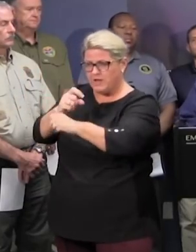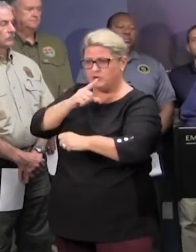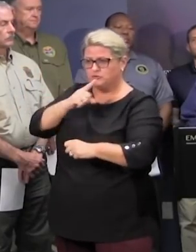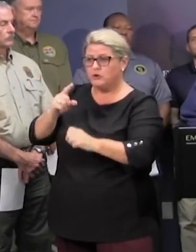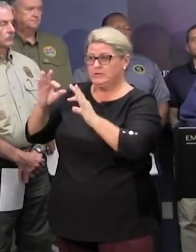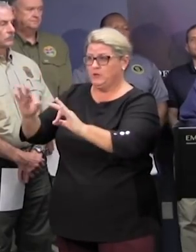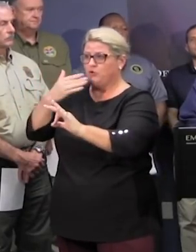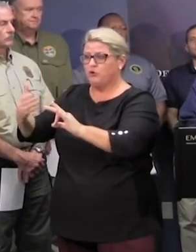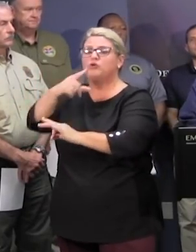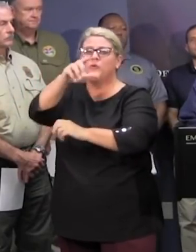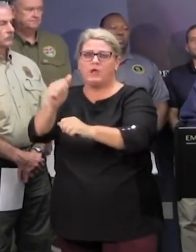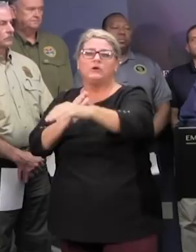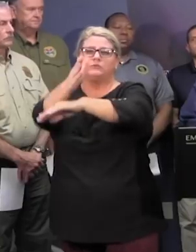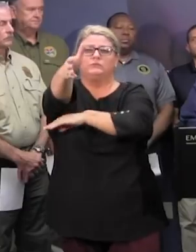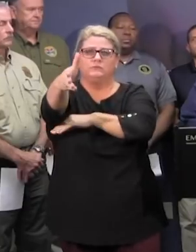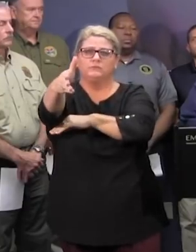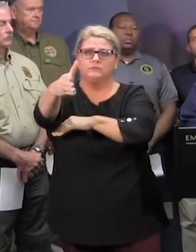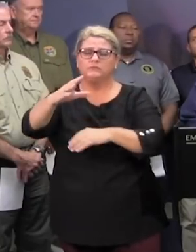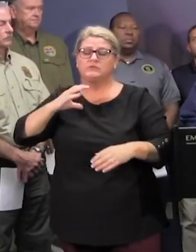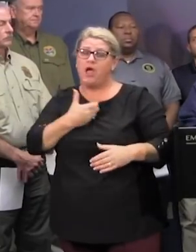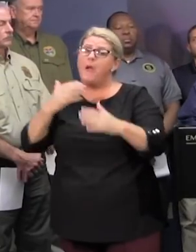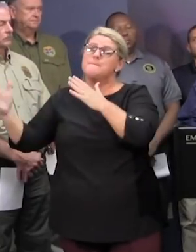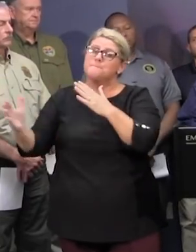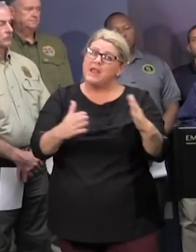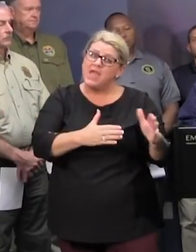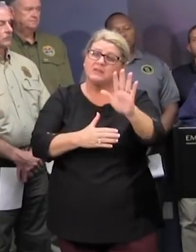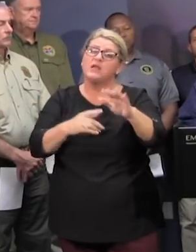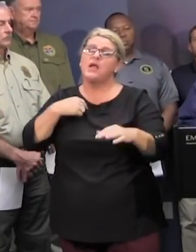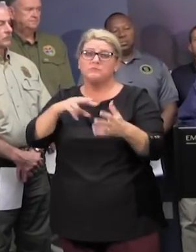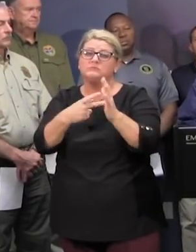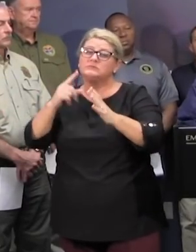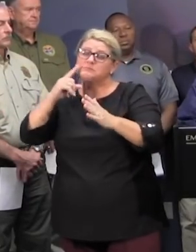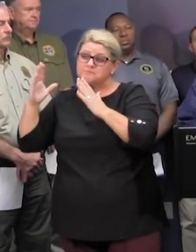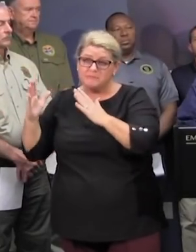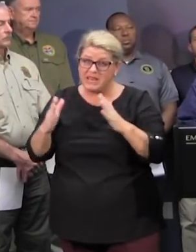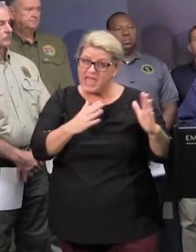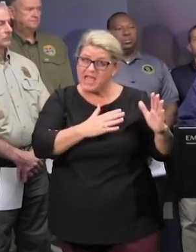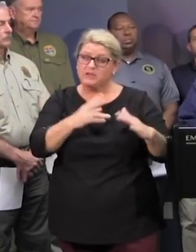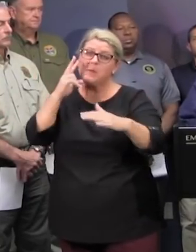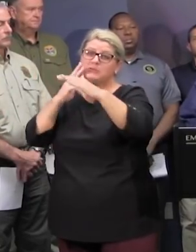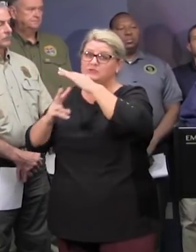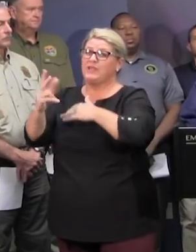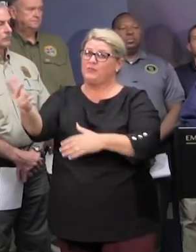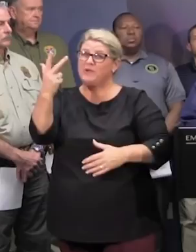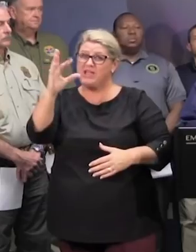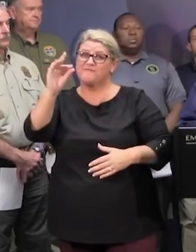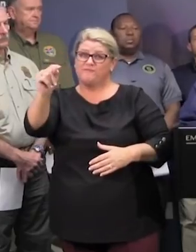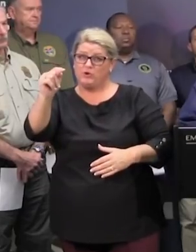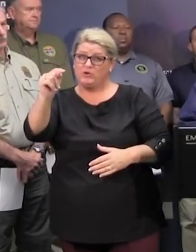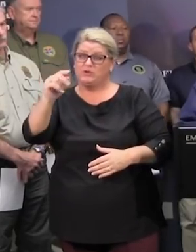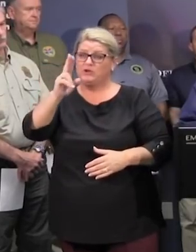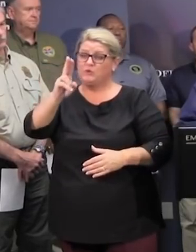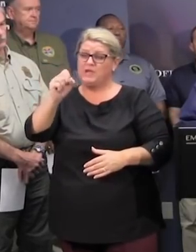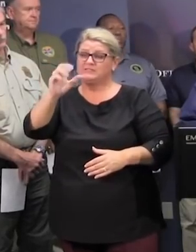waccamaw our current planning numbers and again this is what we're planning for is a projected three foot overtopping of